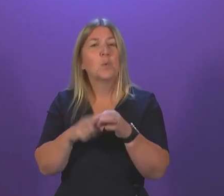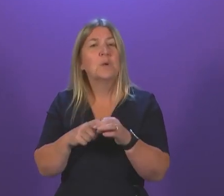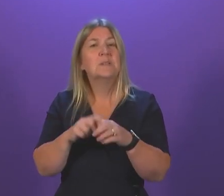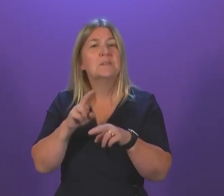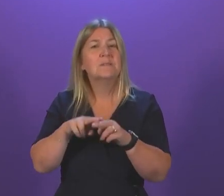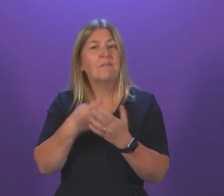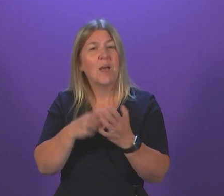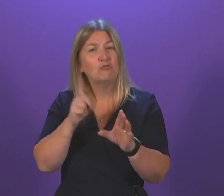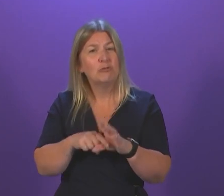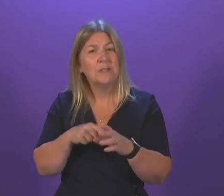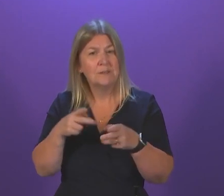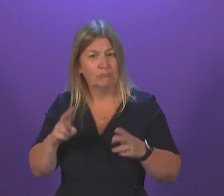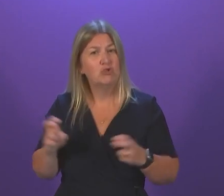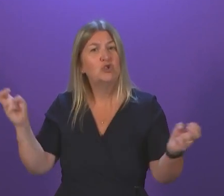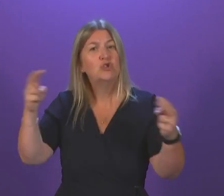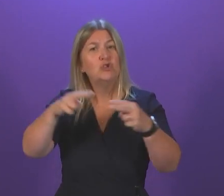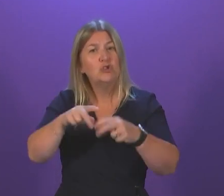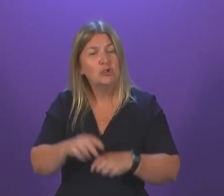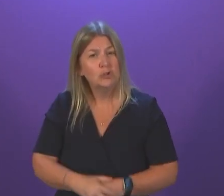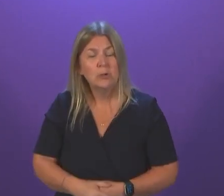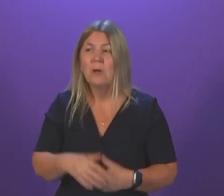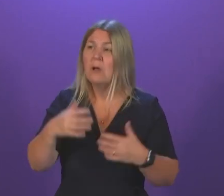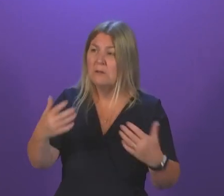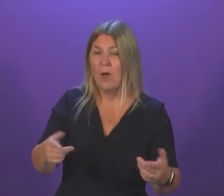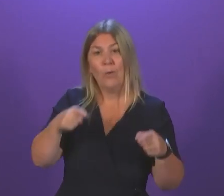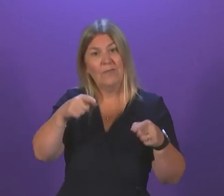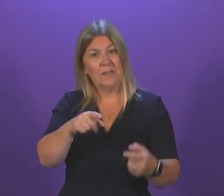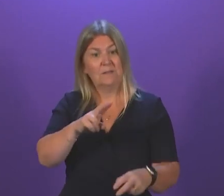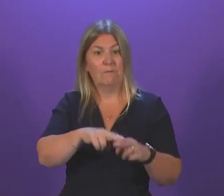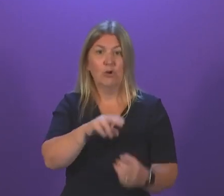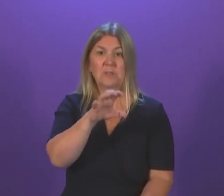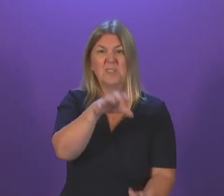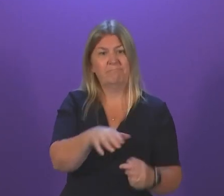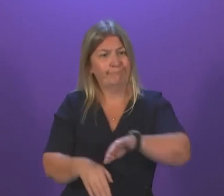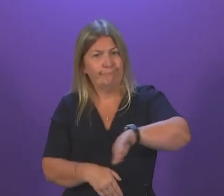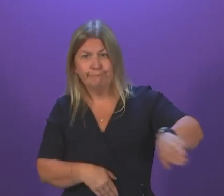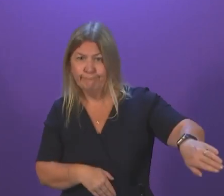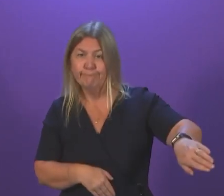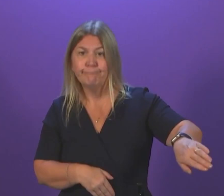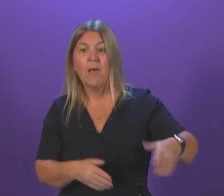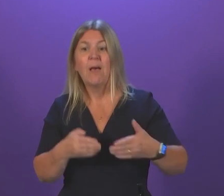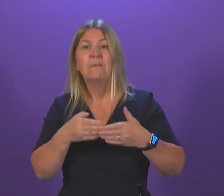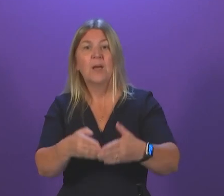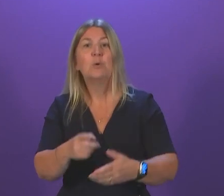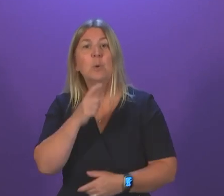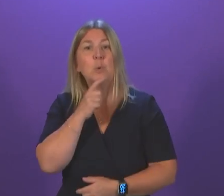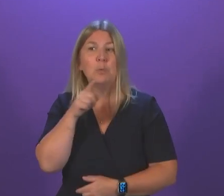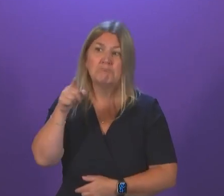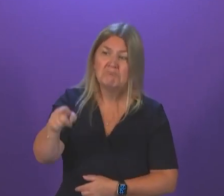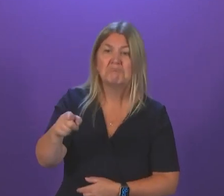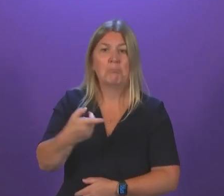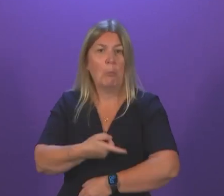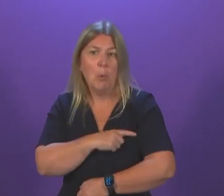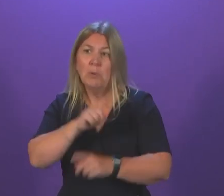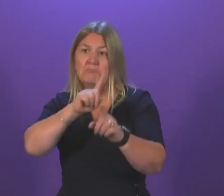wind turbines, and now jobs for Turkey, Romania or Poland to provide our ferries. So to quote Nicola Sturgeon again,